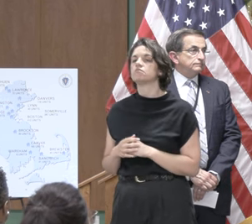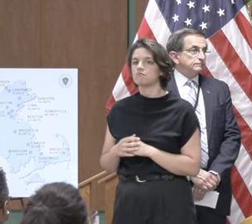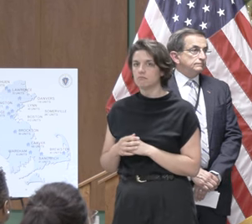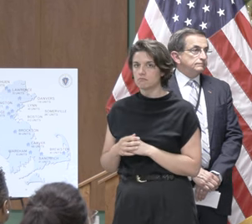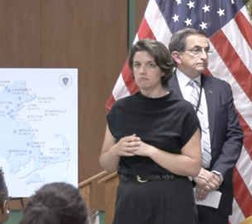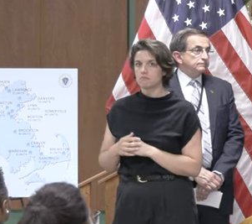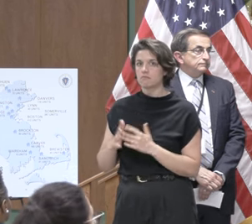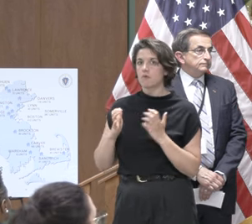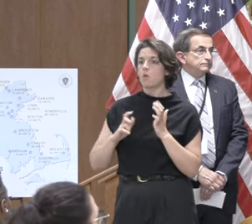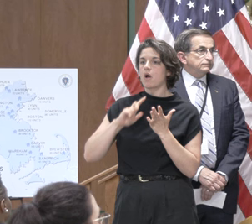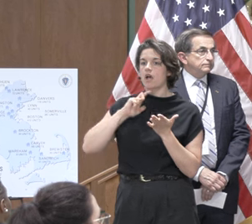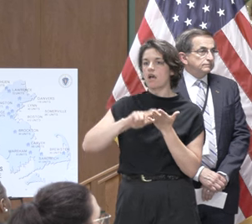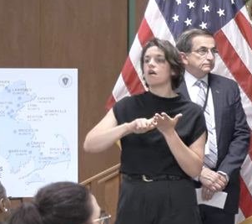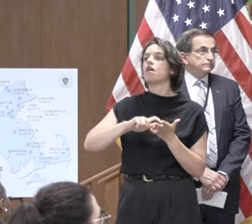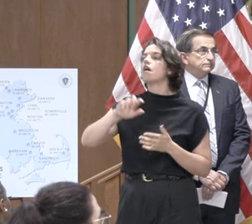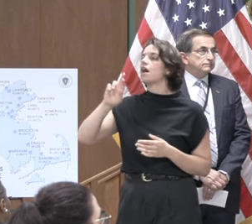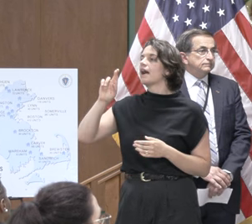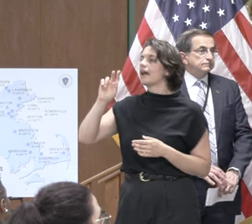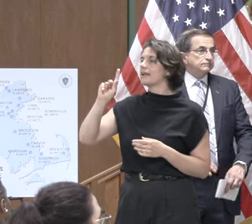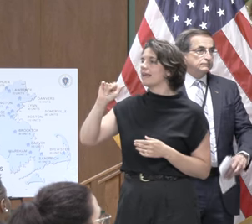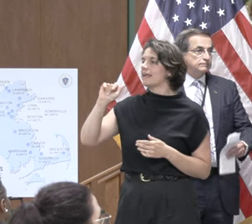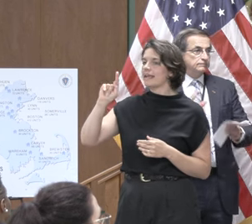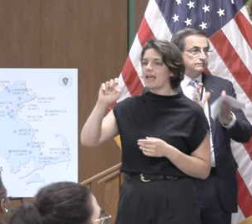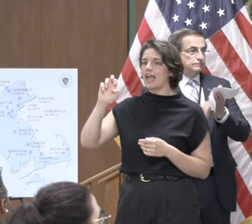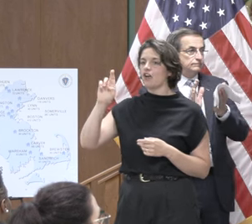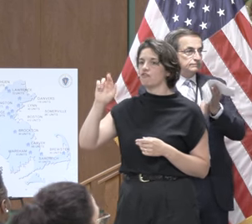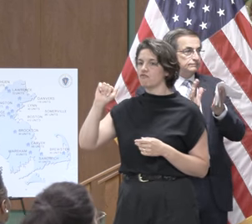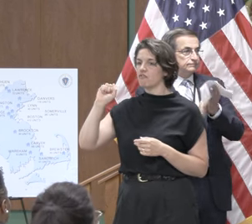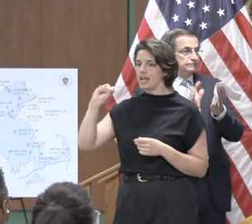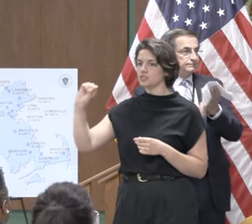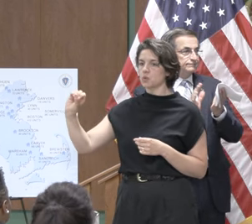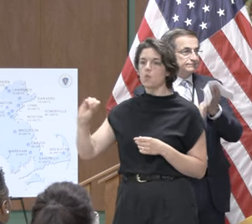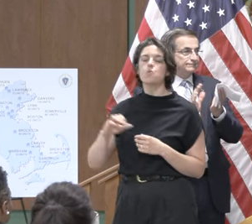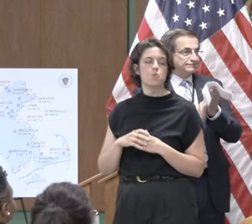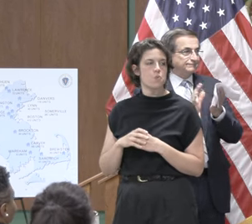recognize kate racer who is our undersecretary for housing production